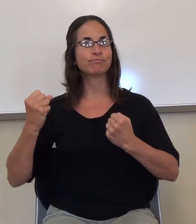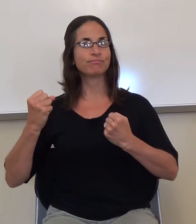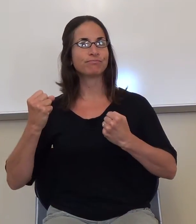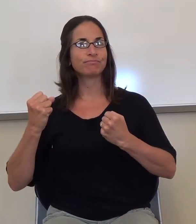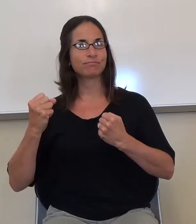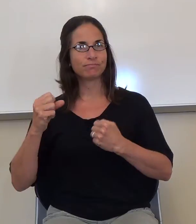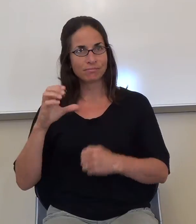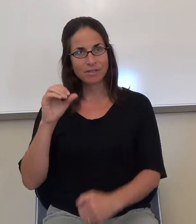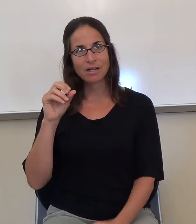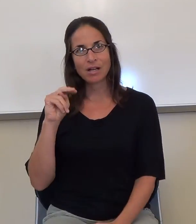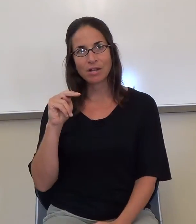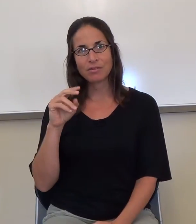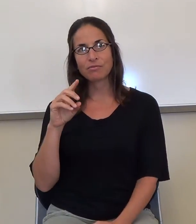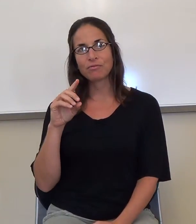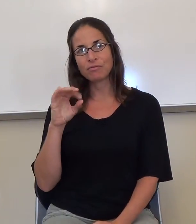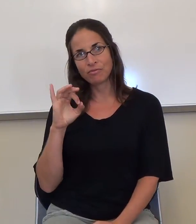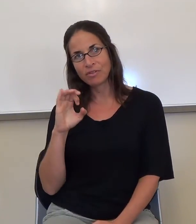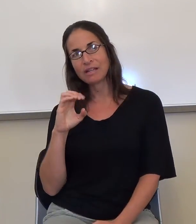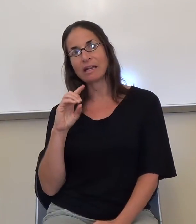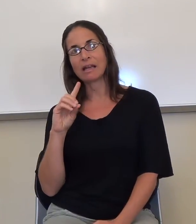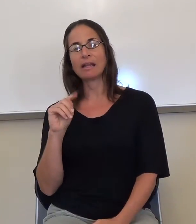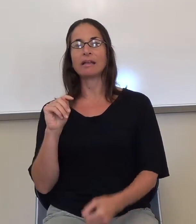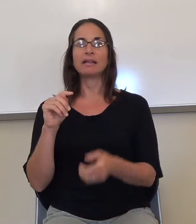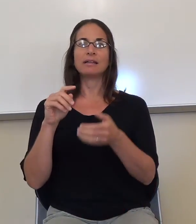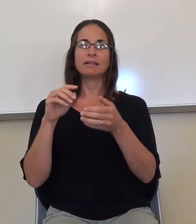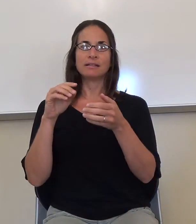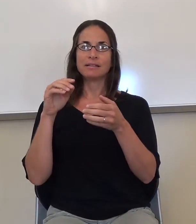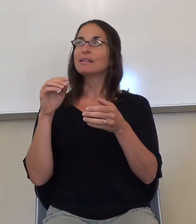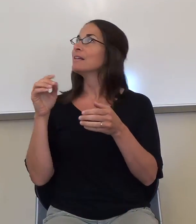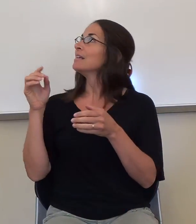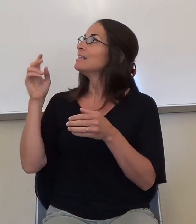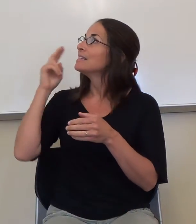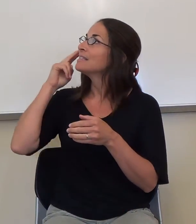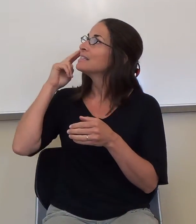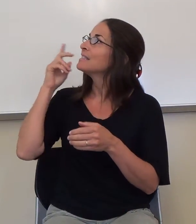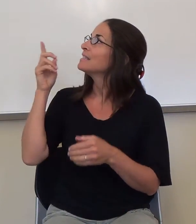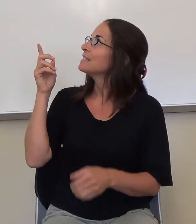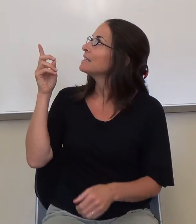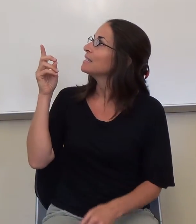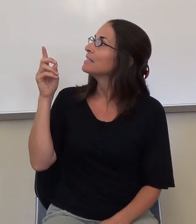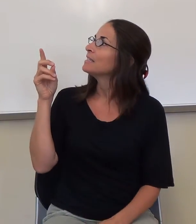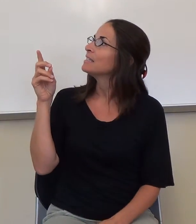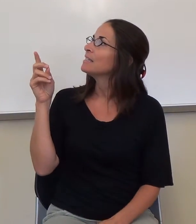what do you think tongue-tied means? I mean, what do you think articulate means